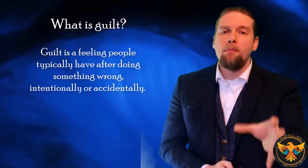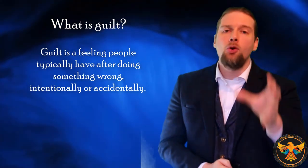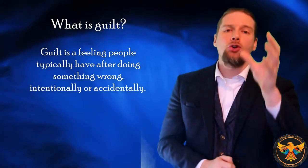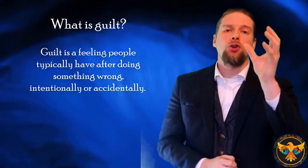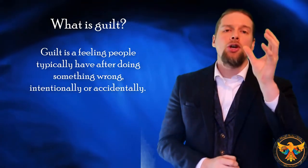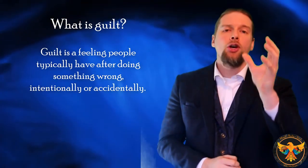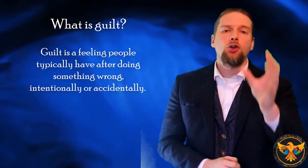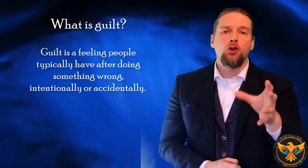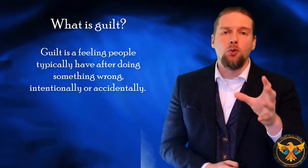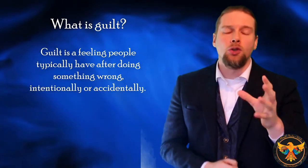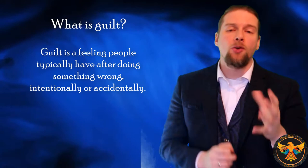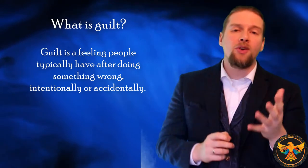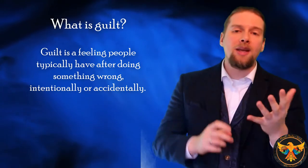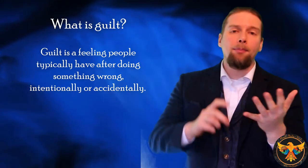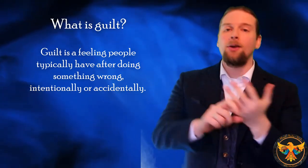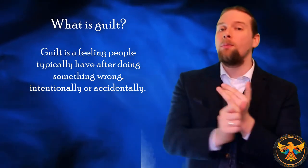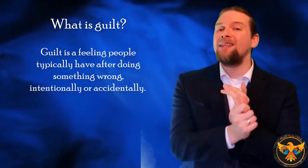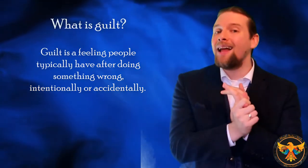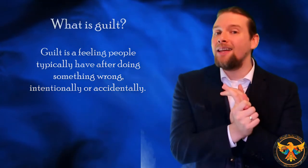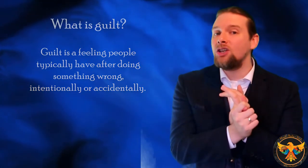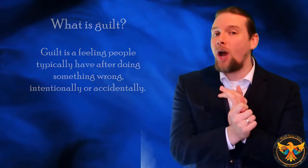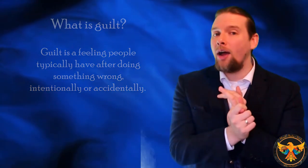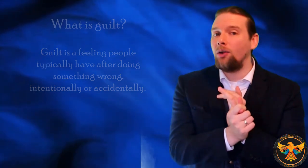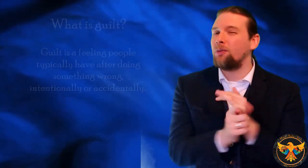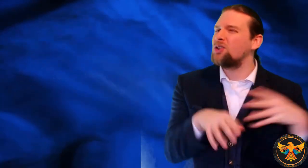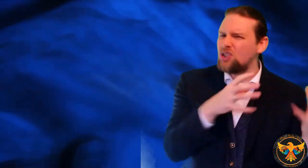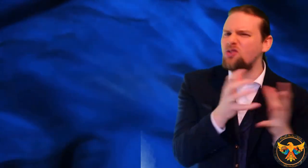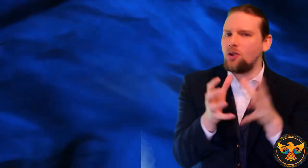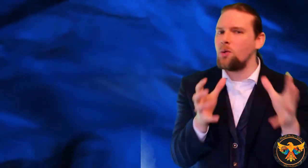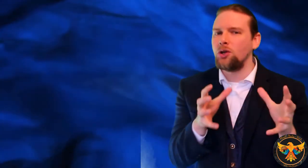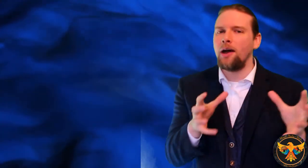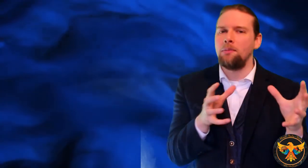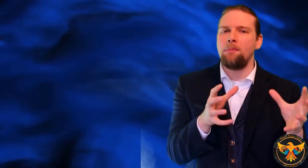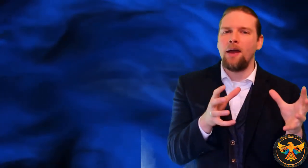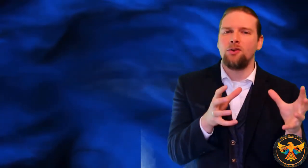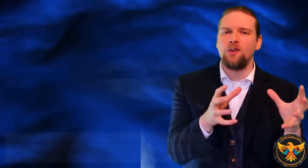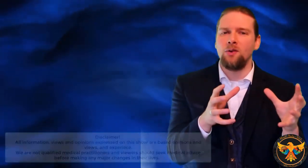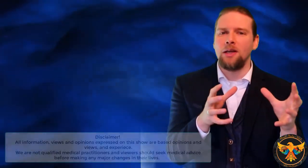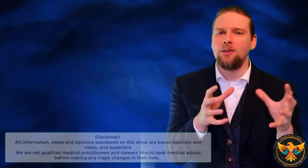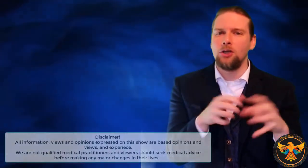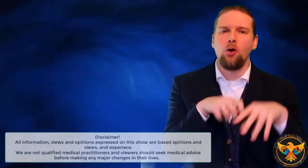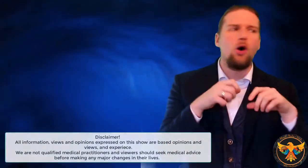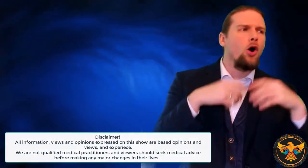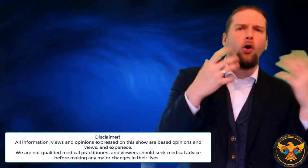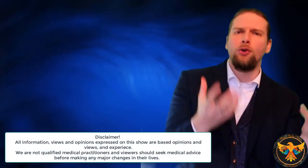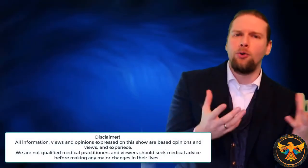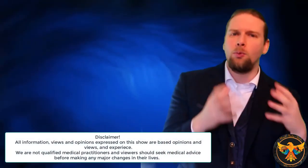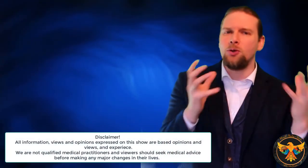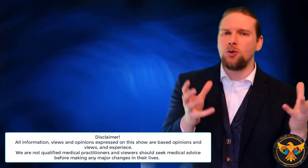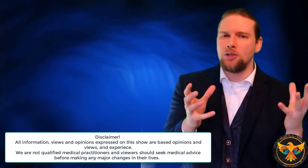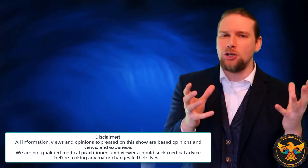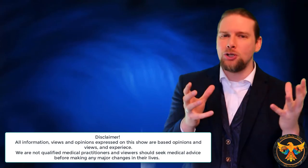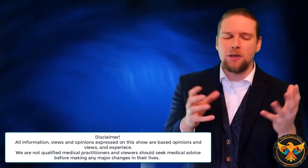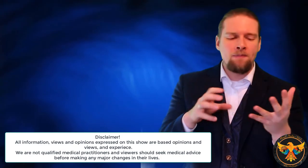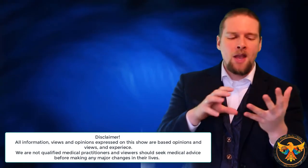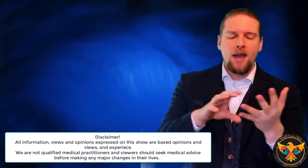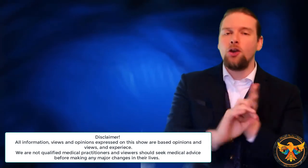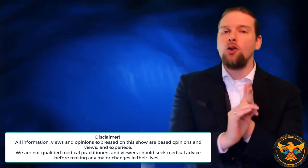emotion to. So, for example, it could be telling a child off. Because children always know how to make parents feel guilty, or youth workers, or teachers. It could